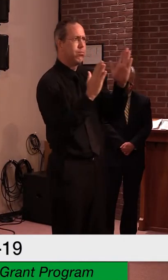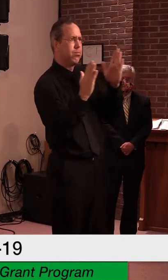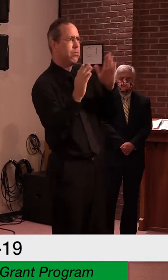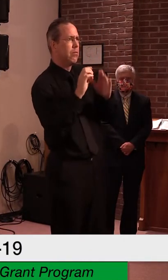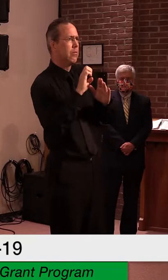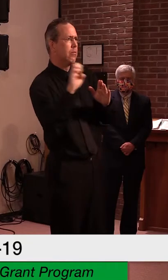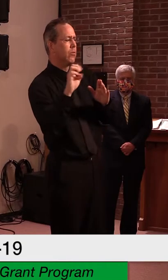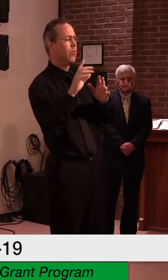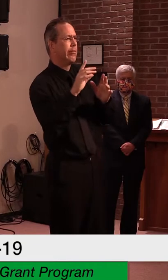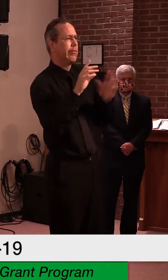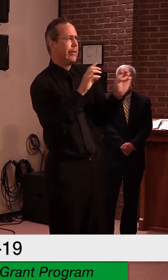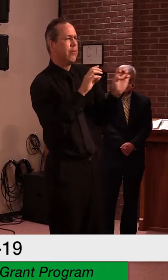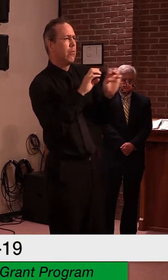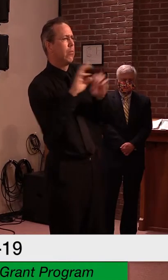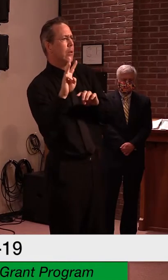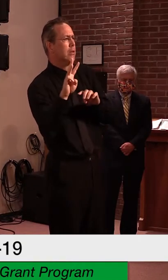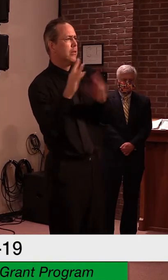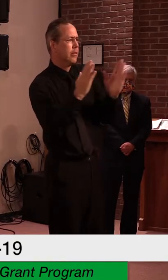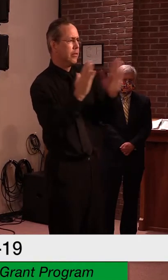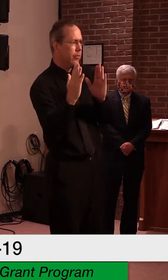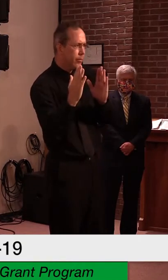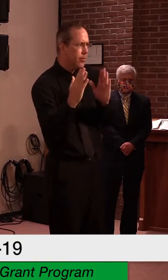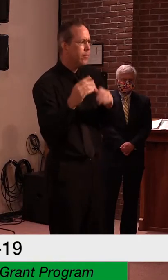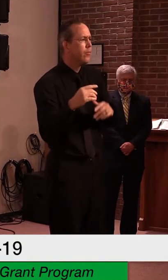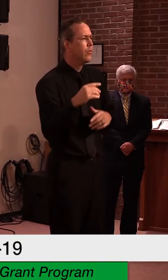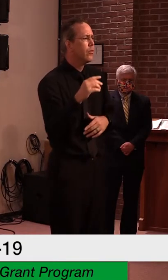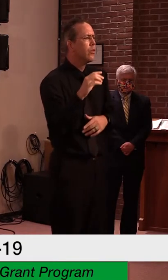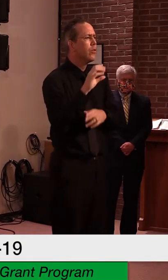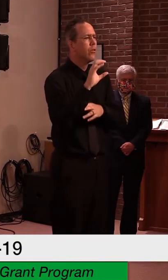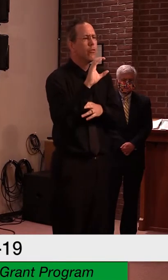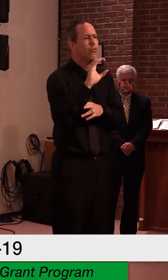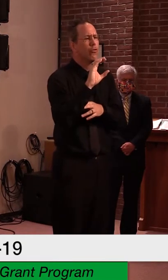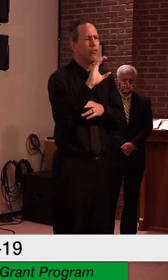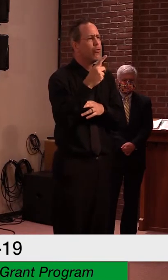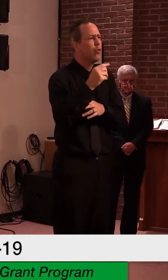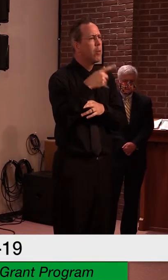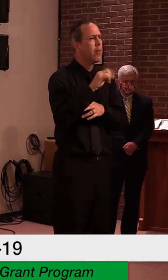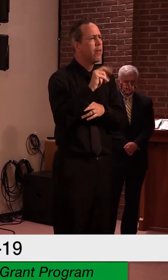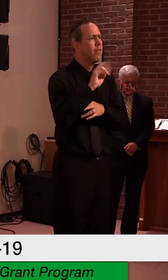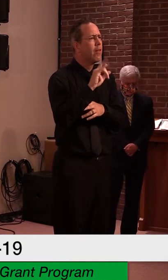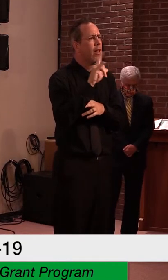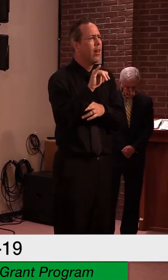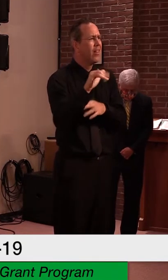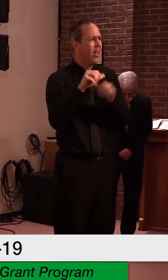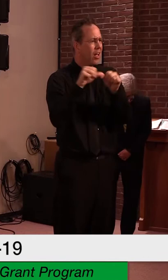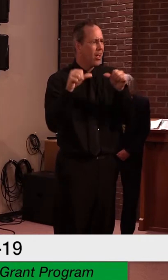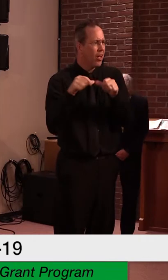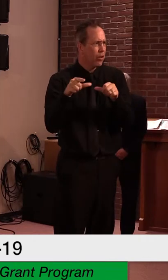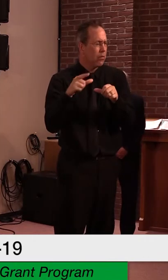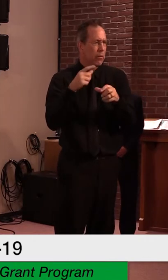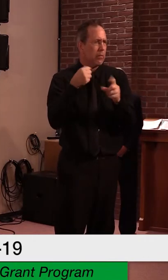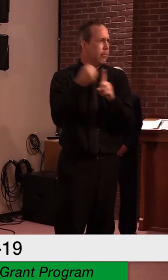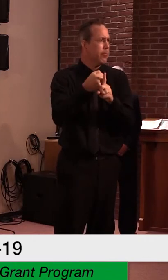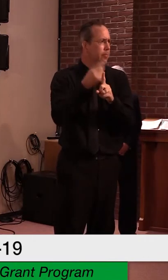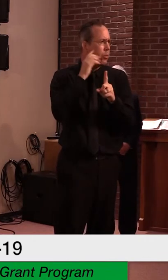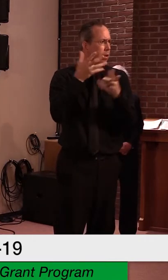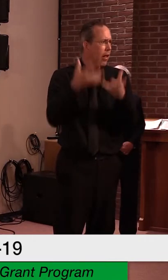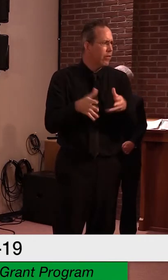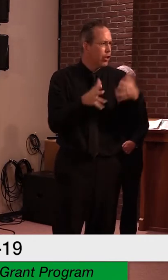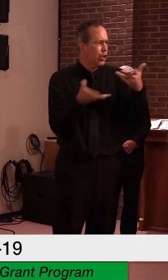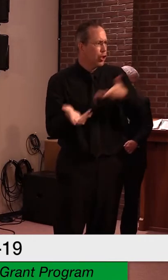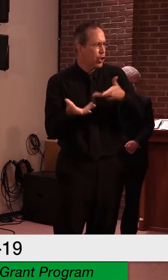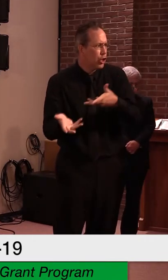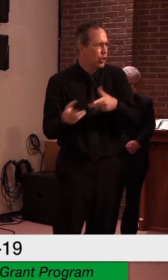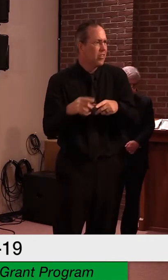Champlain Valley and over in New York. It's moving pretty swiftly. We anticipate, as a result of that